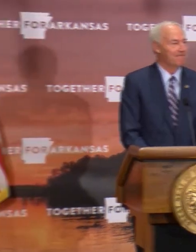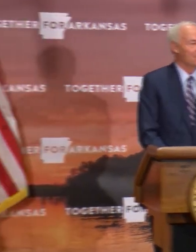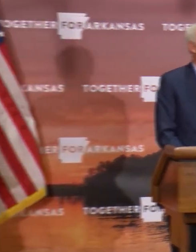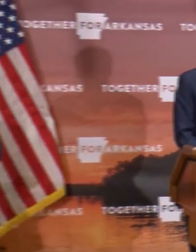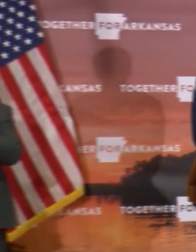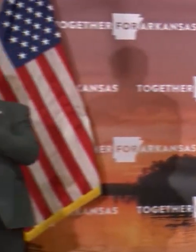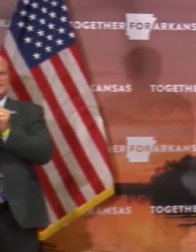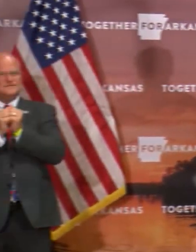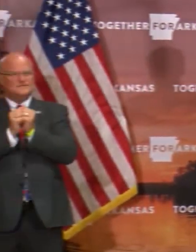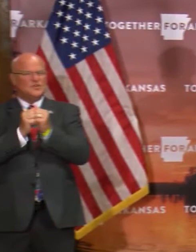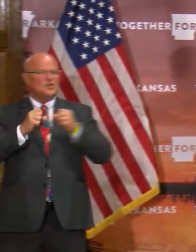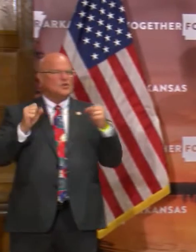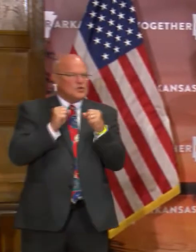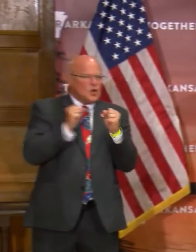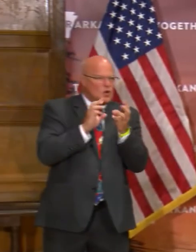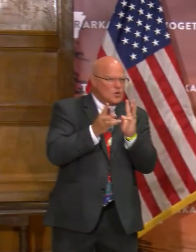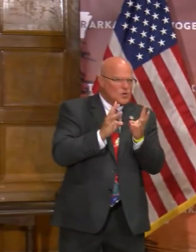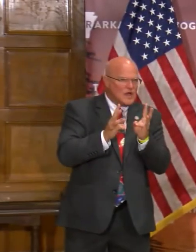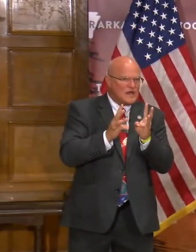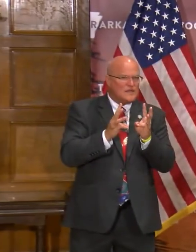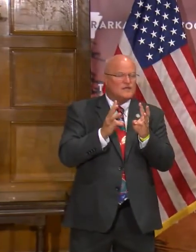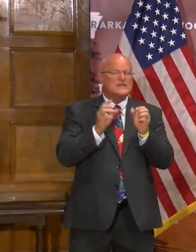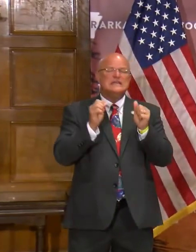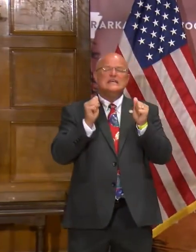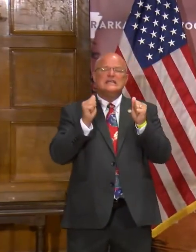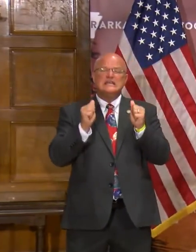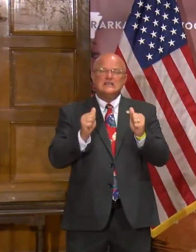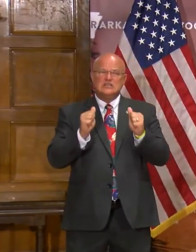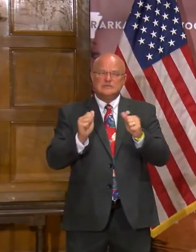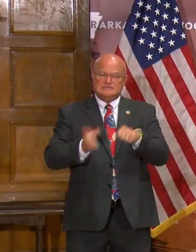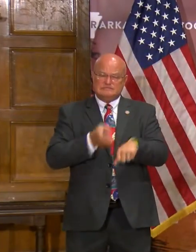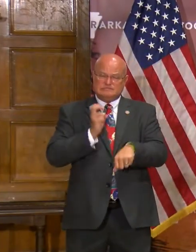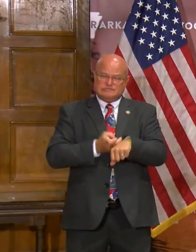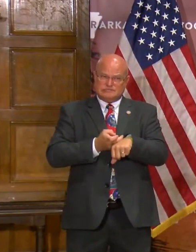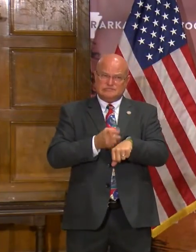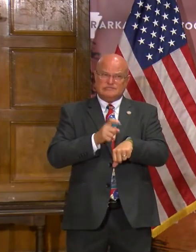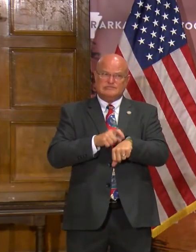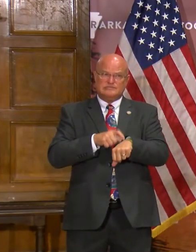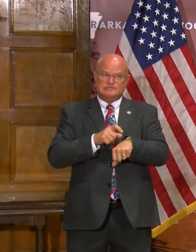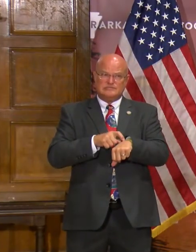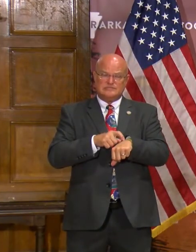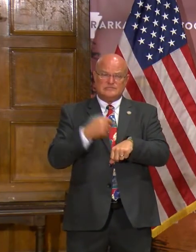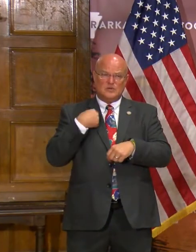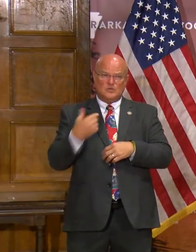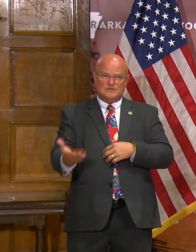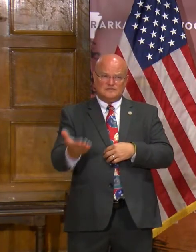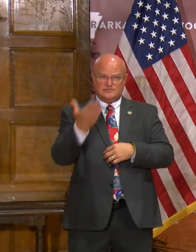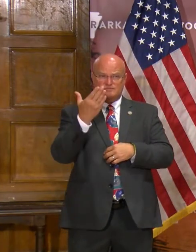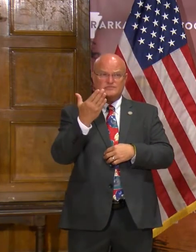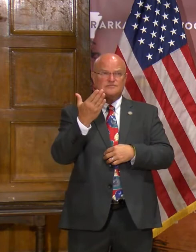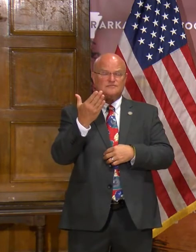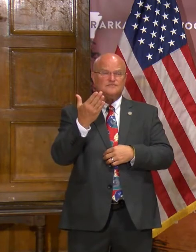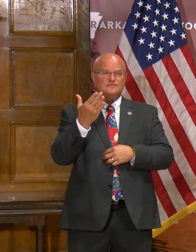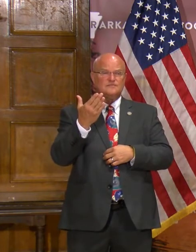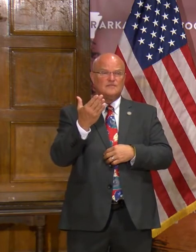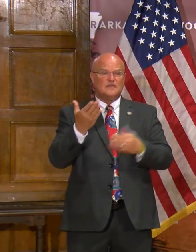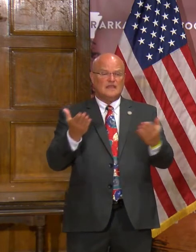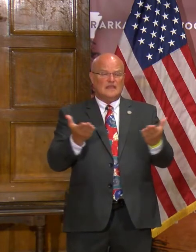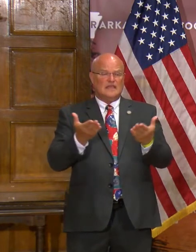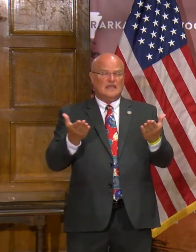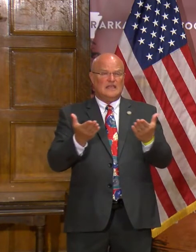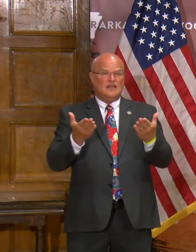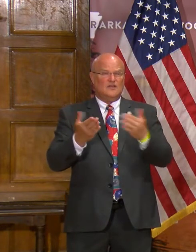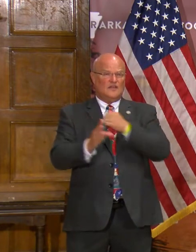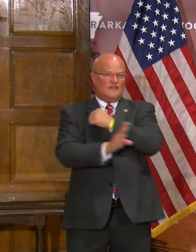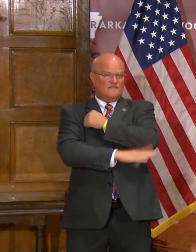the cold weather, it could be a very difficult time that we're going to come into here in the